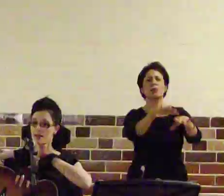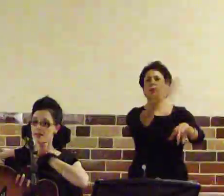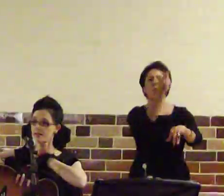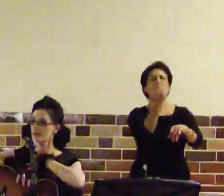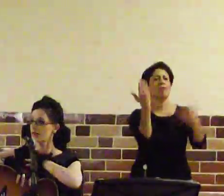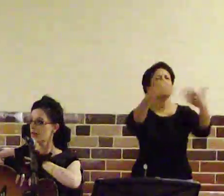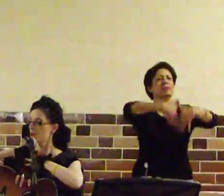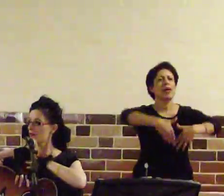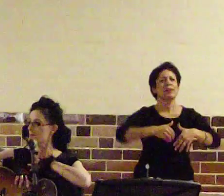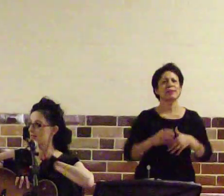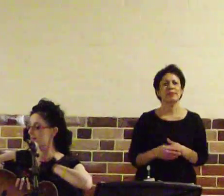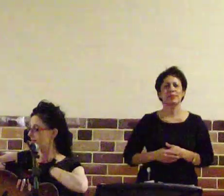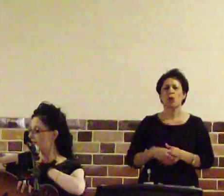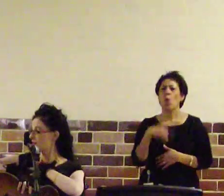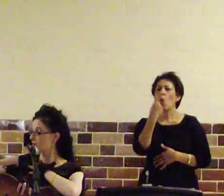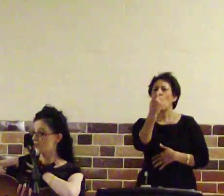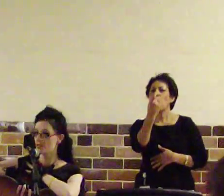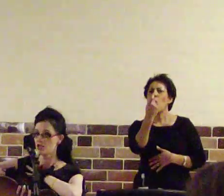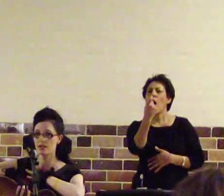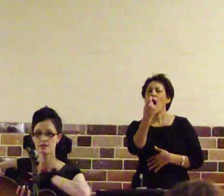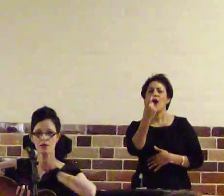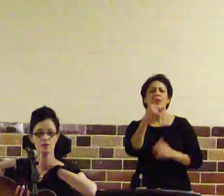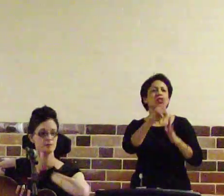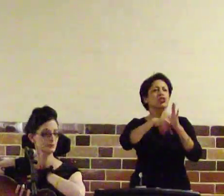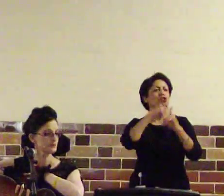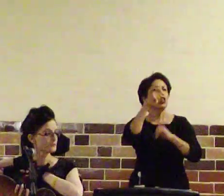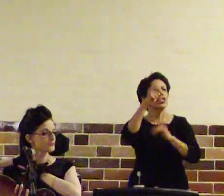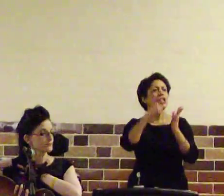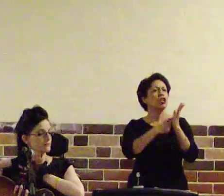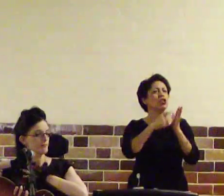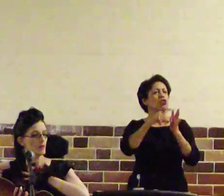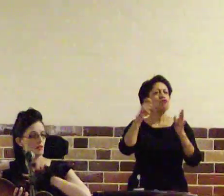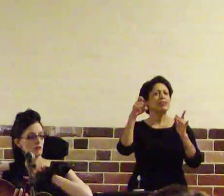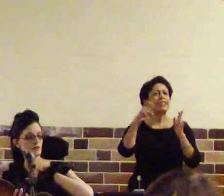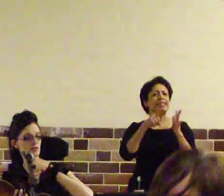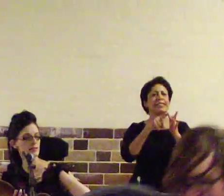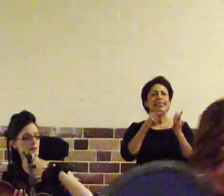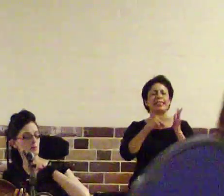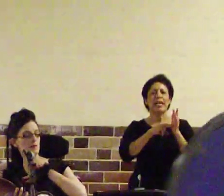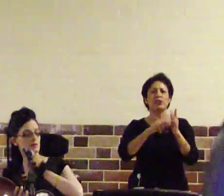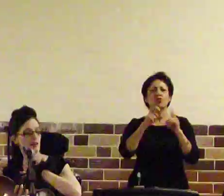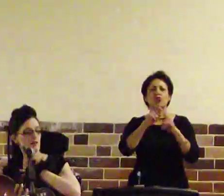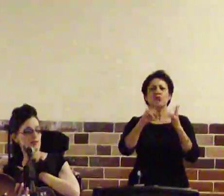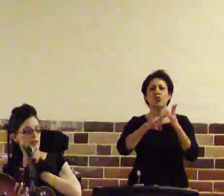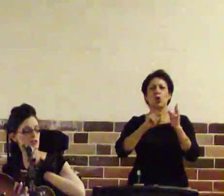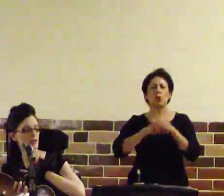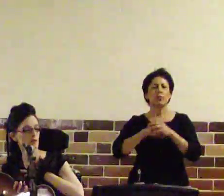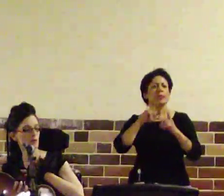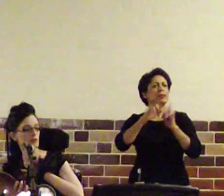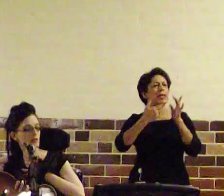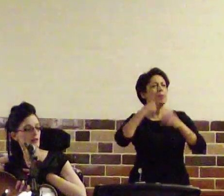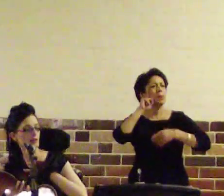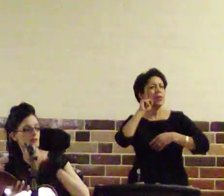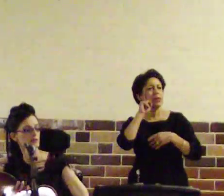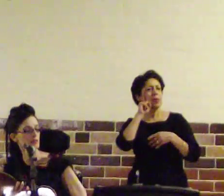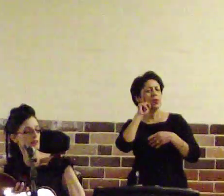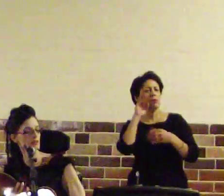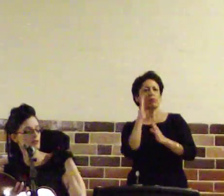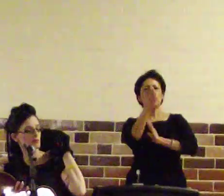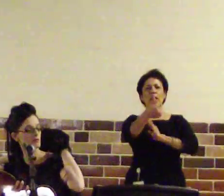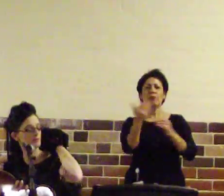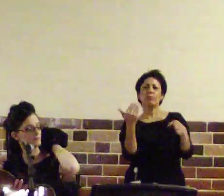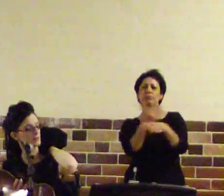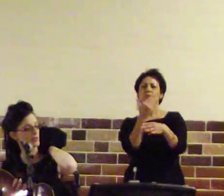with us tonight. One of them is Joey Cushendo of the Disabled People's Barrett Action Network and